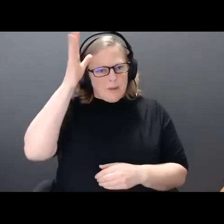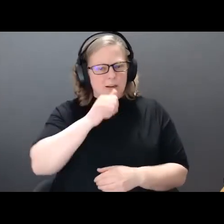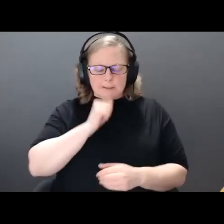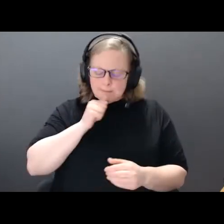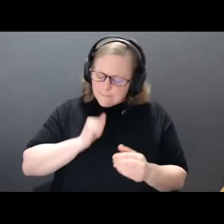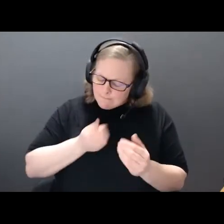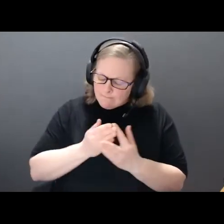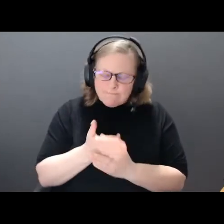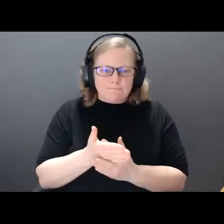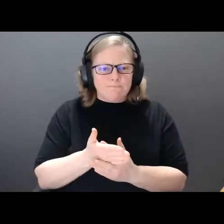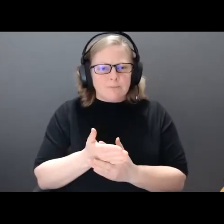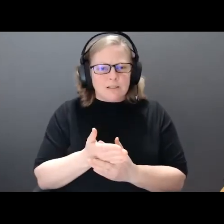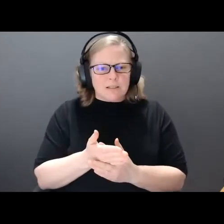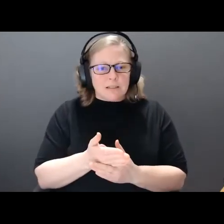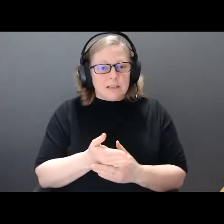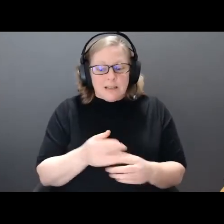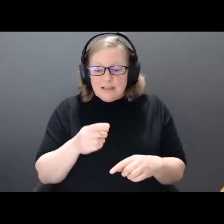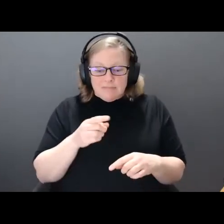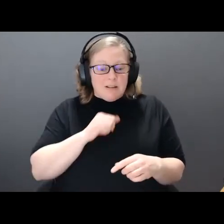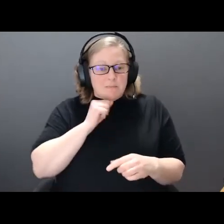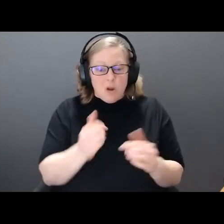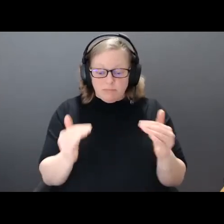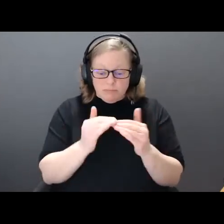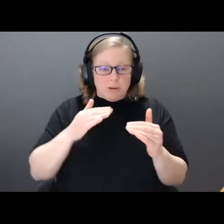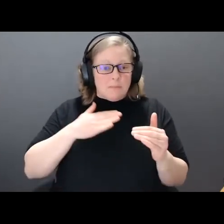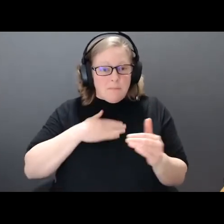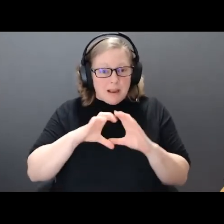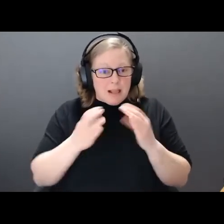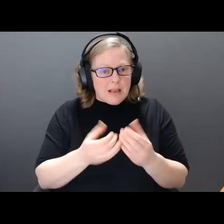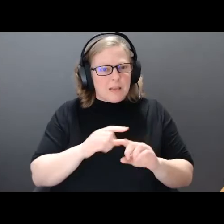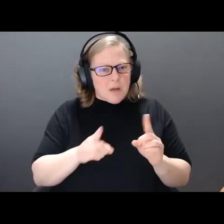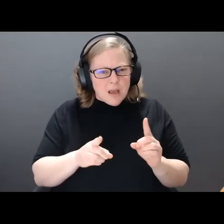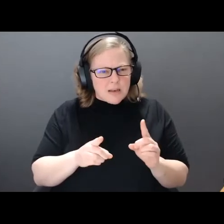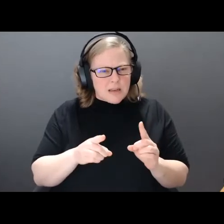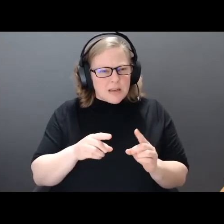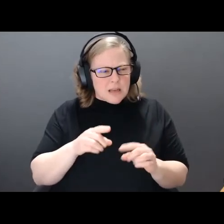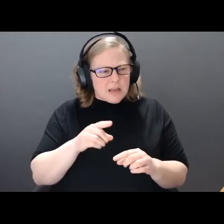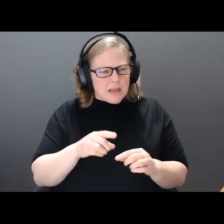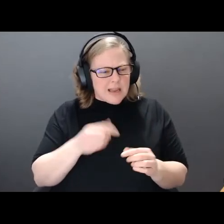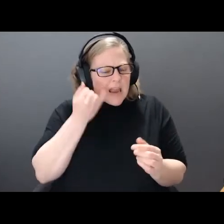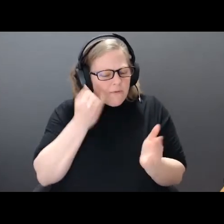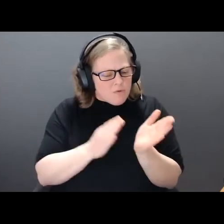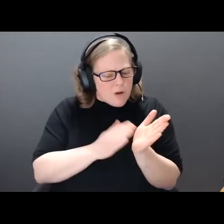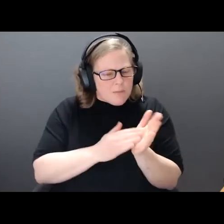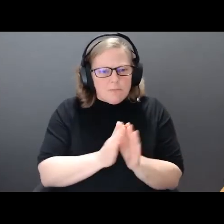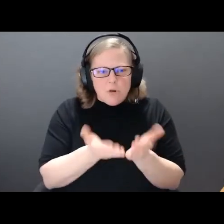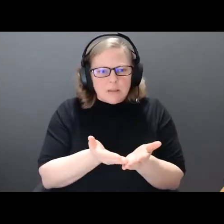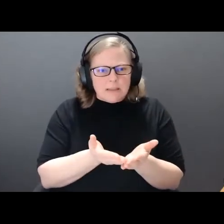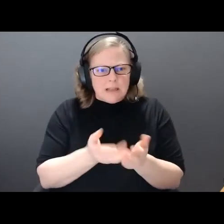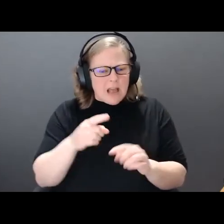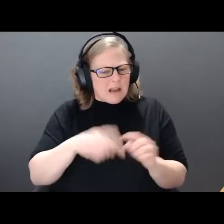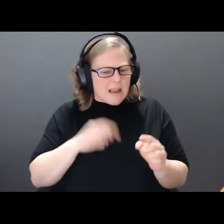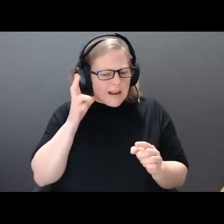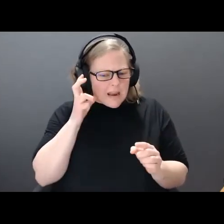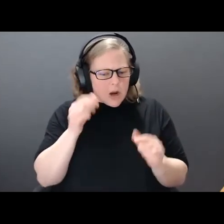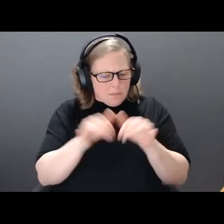at the level I was supposed to be reading at. When reading simple rhyming books, I couldn't pick up on the pattern and couldn't rhyme at all. Along